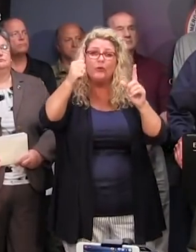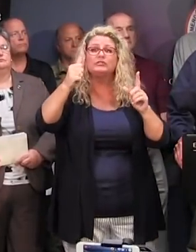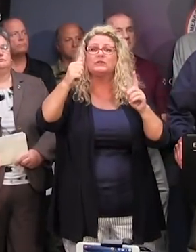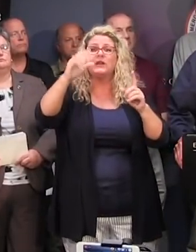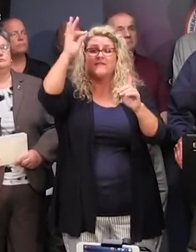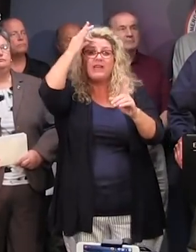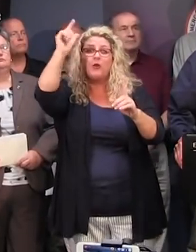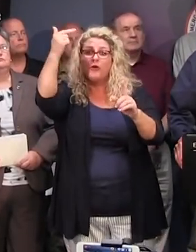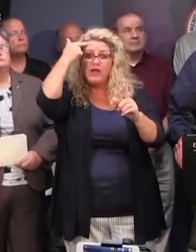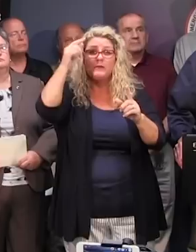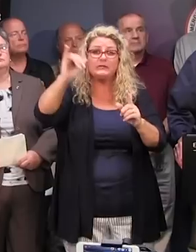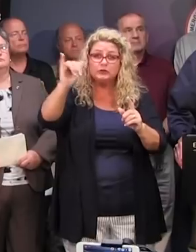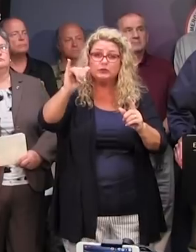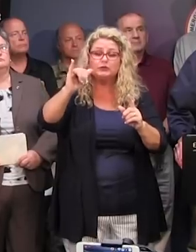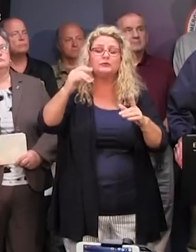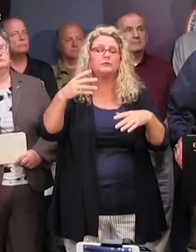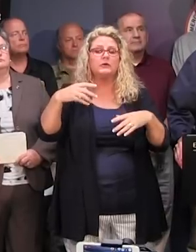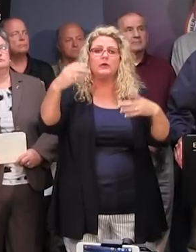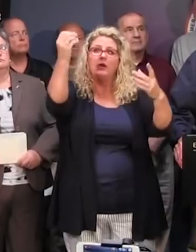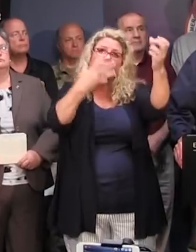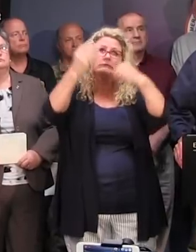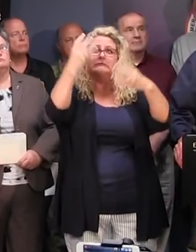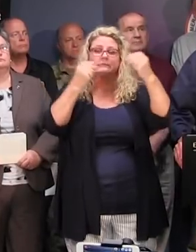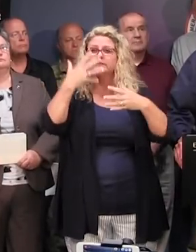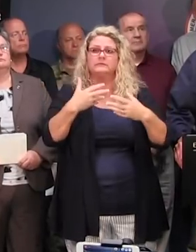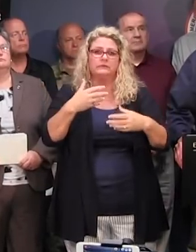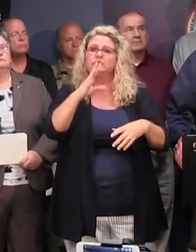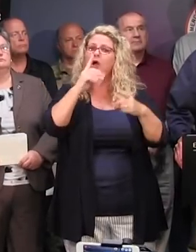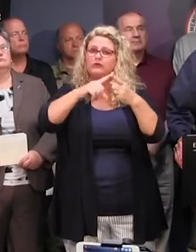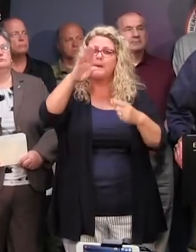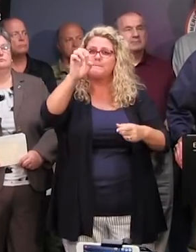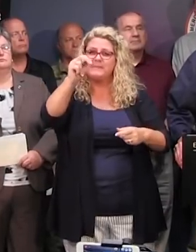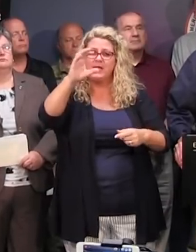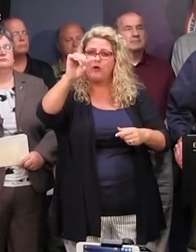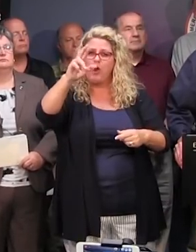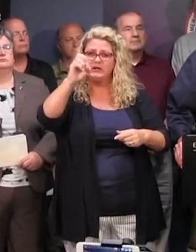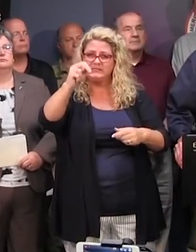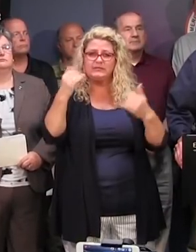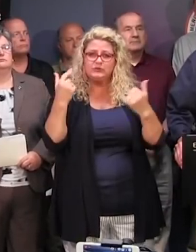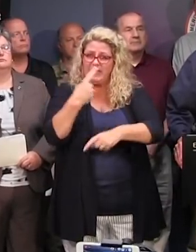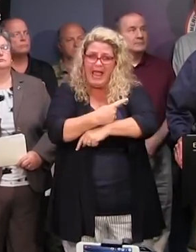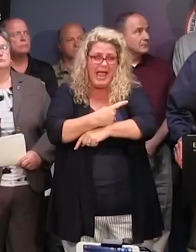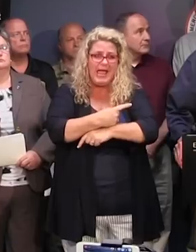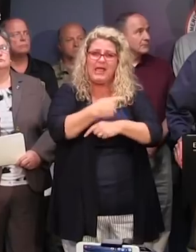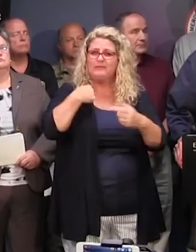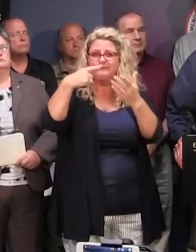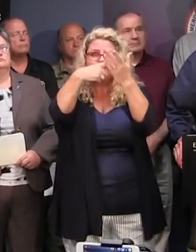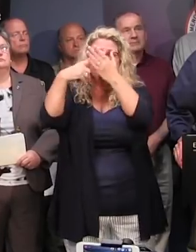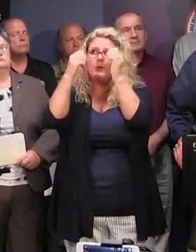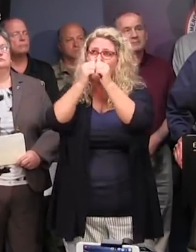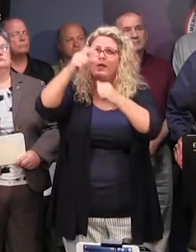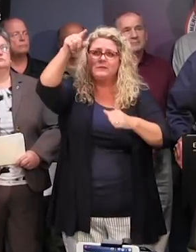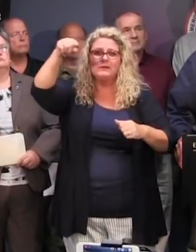as the federal government, which has done everything that we've asked them so far. Talked to Ben Carson today. We've talked to everyone in the administration,